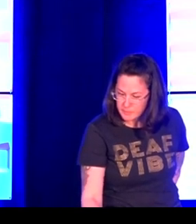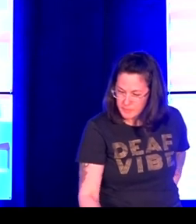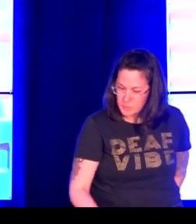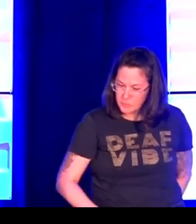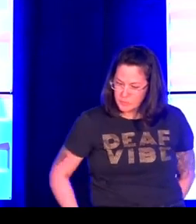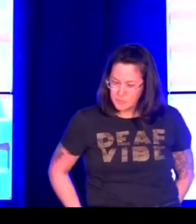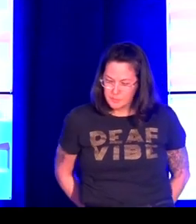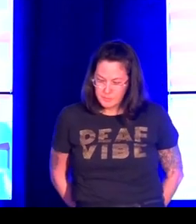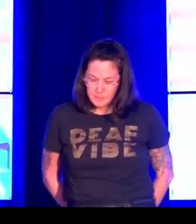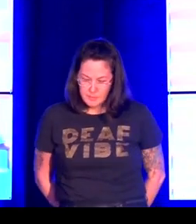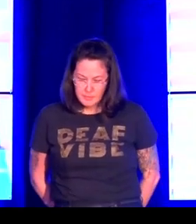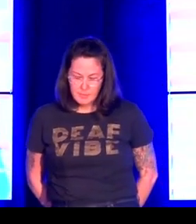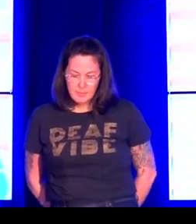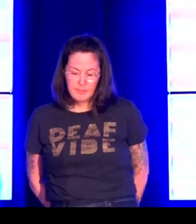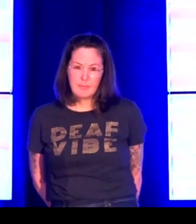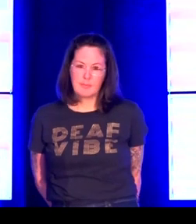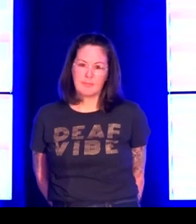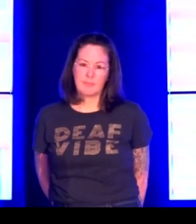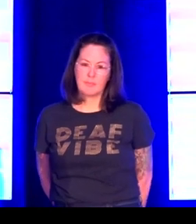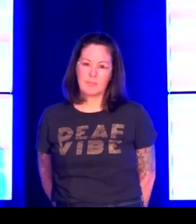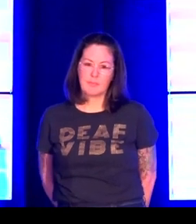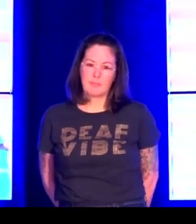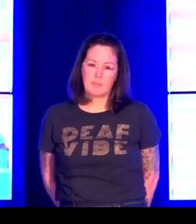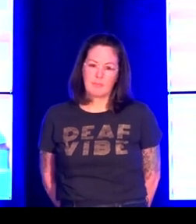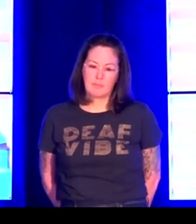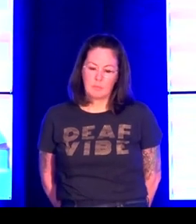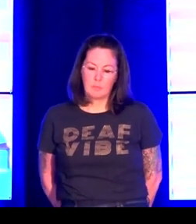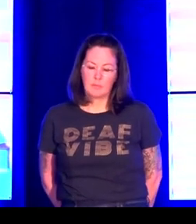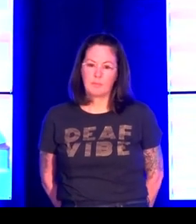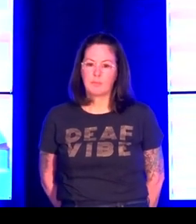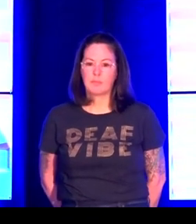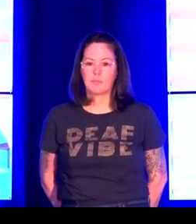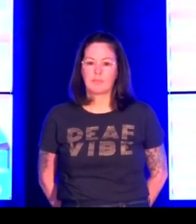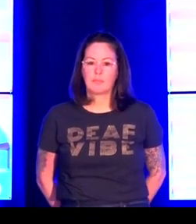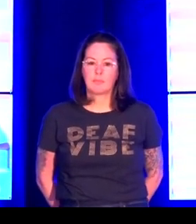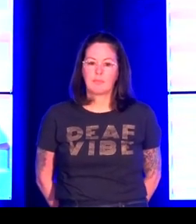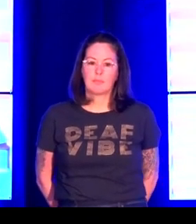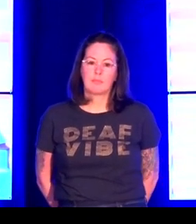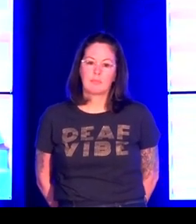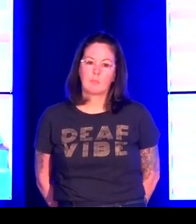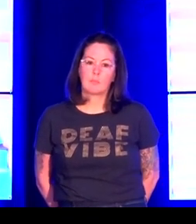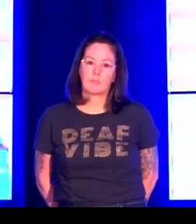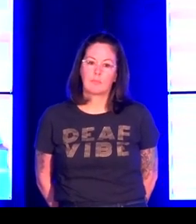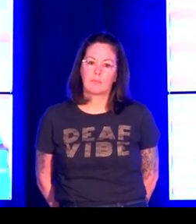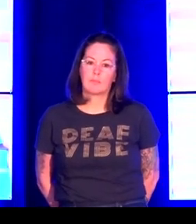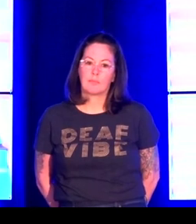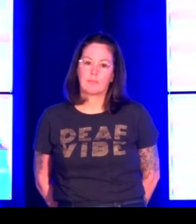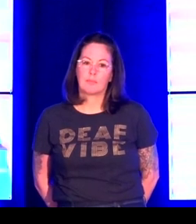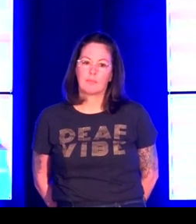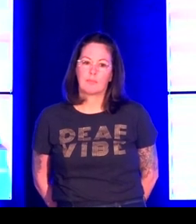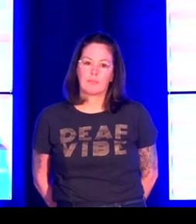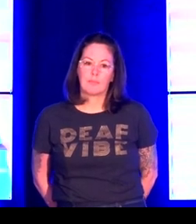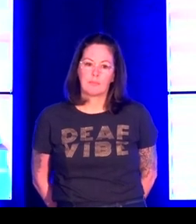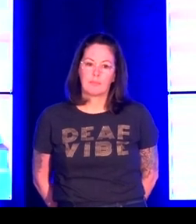Okay. There's no Okay. you hear this? Okay.